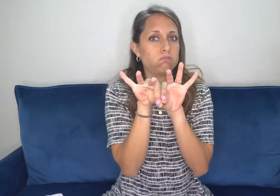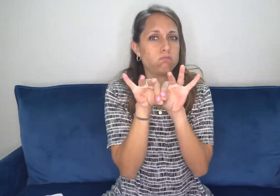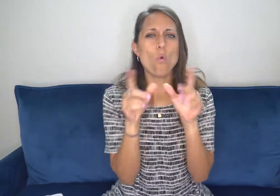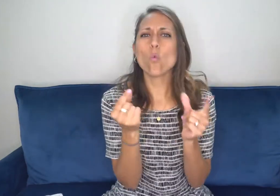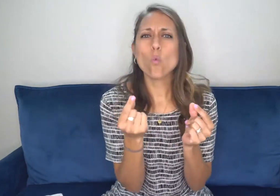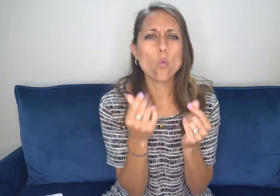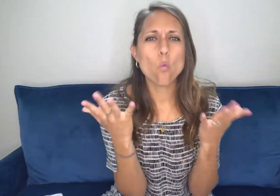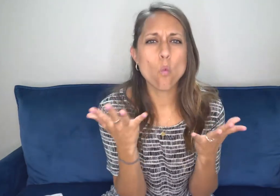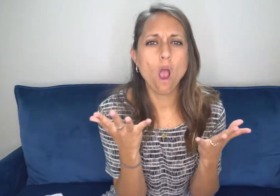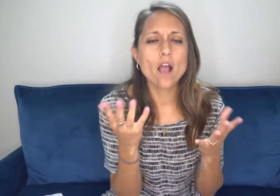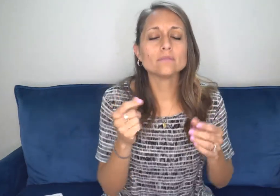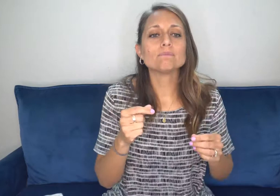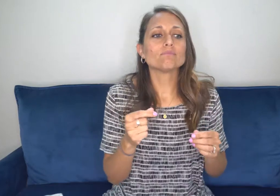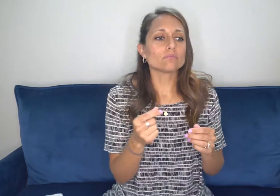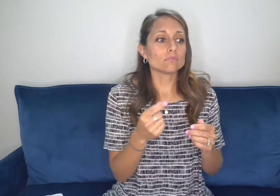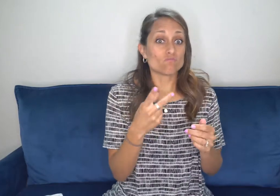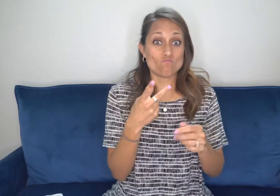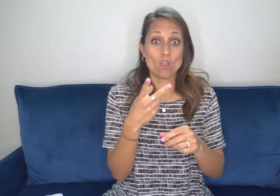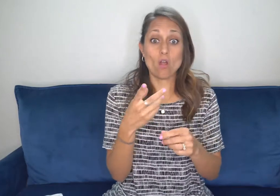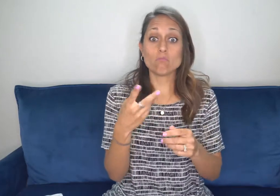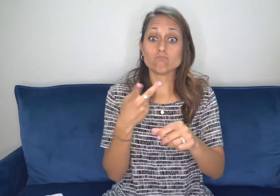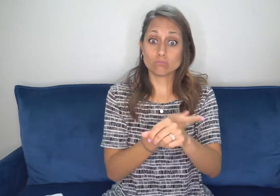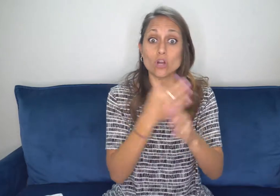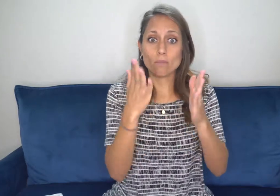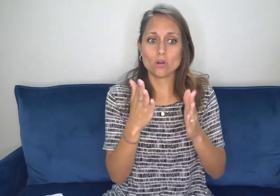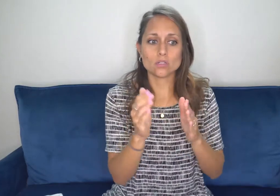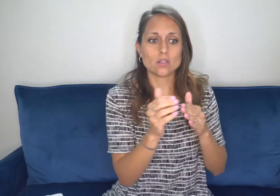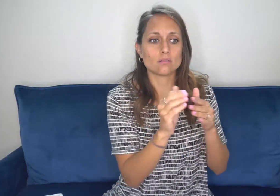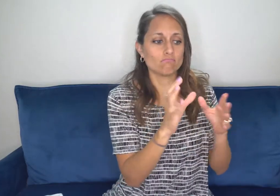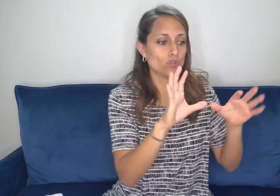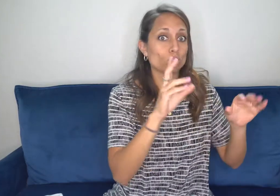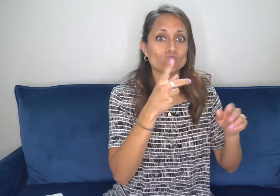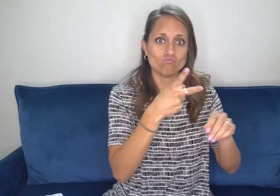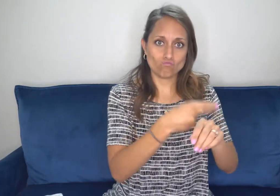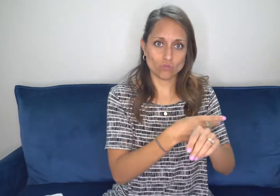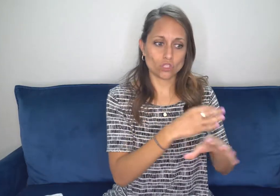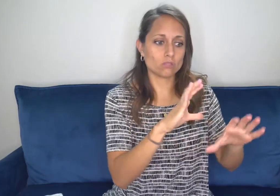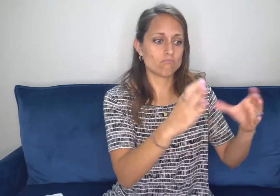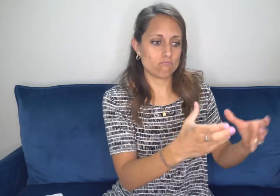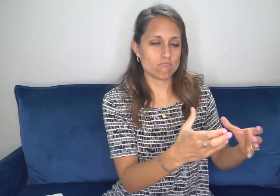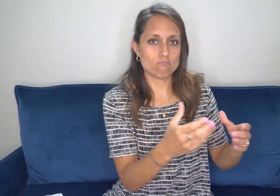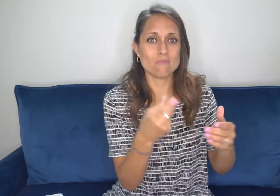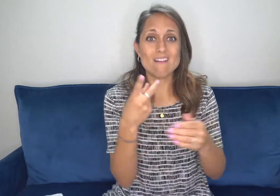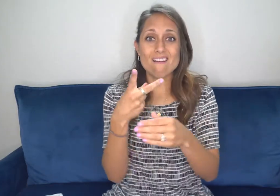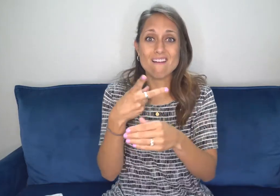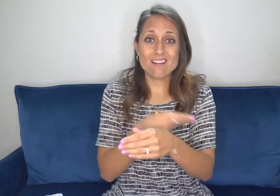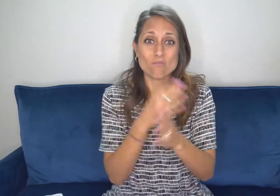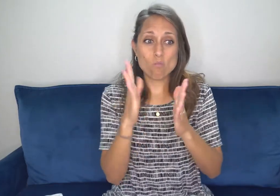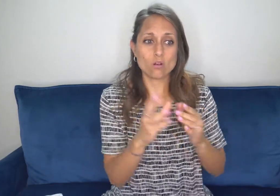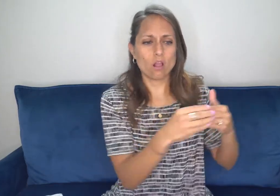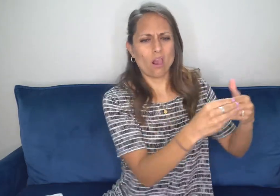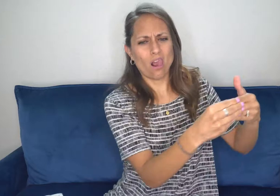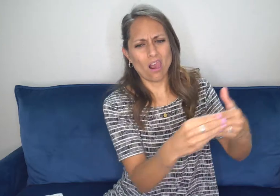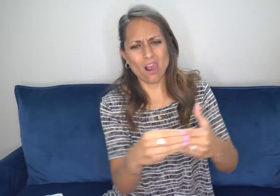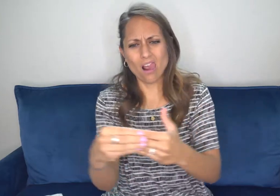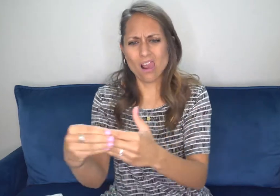that really spanned the whole livelihood of the sheep. They had to lead the sheep for food.